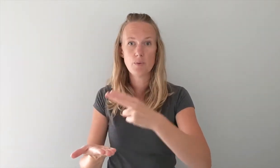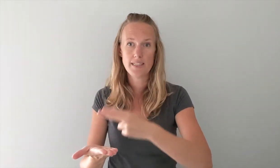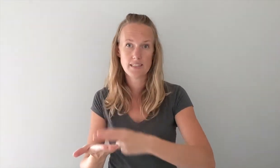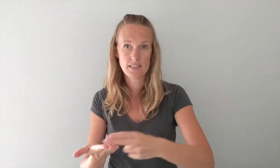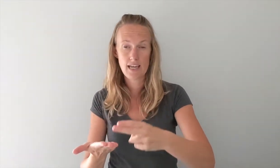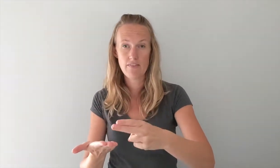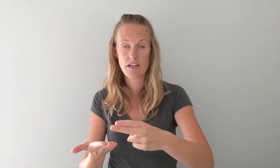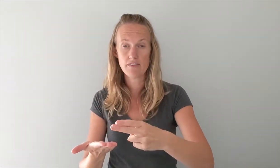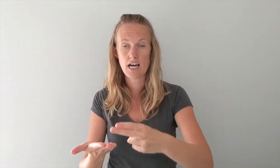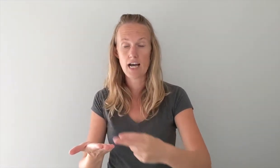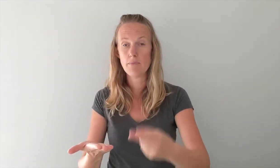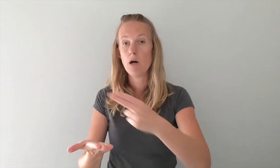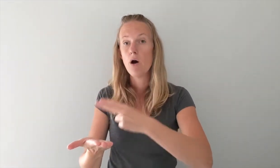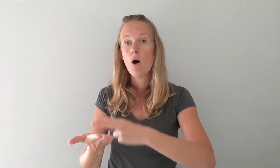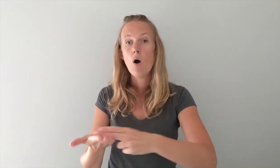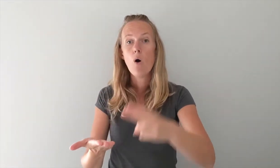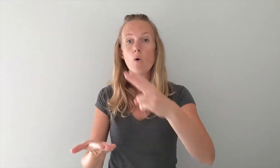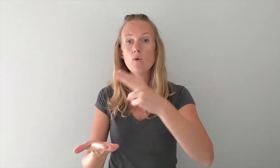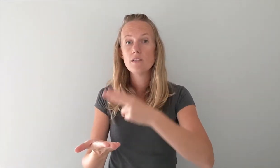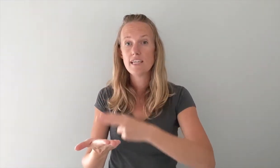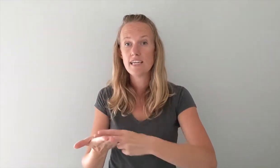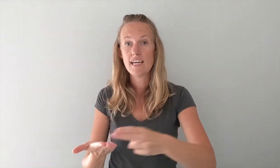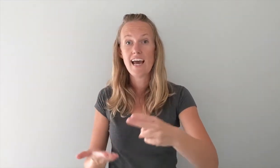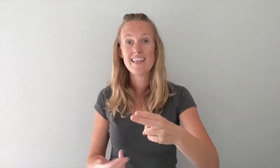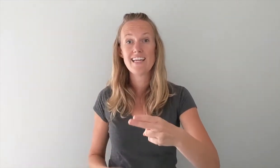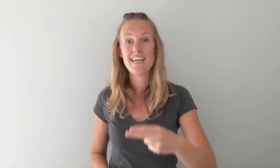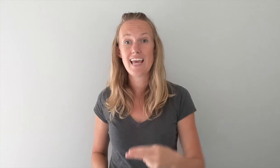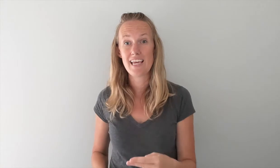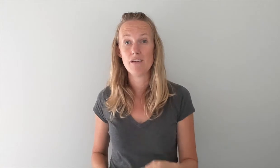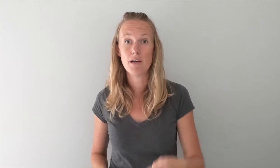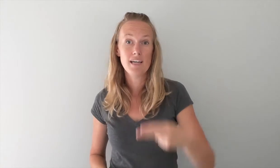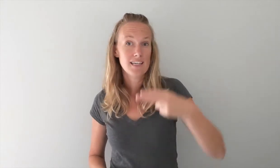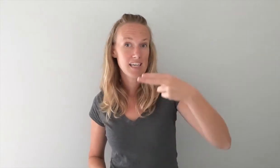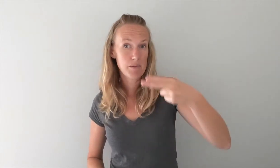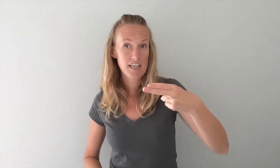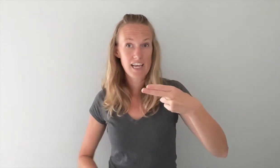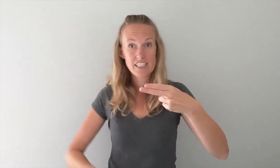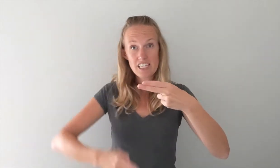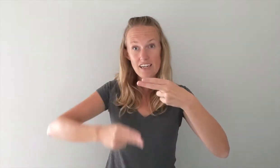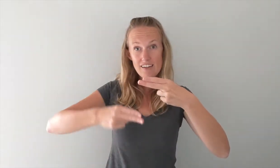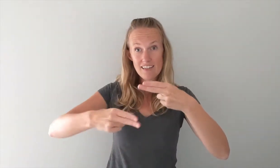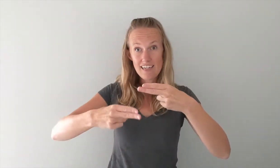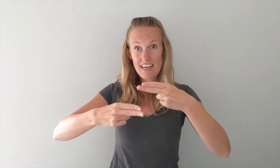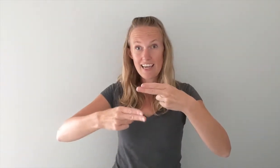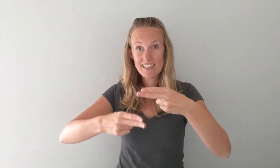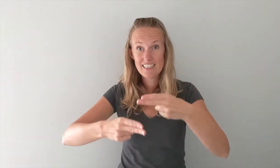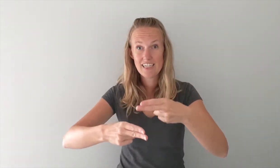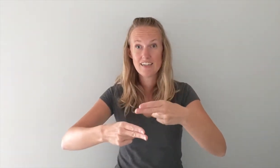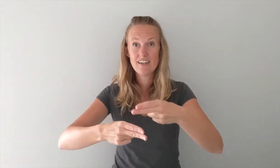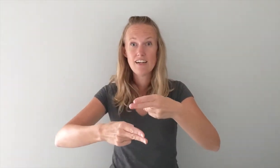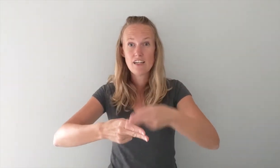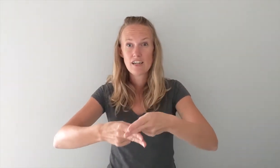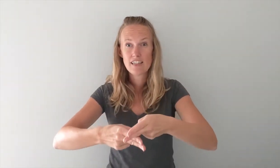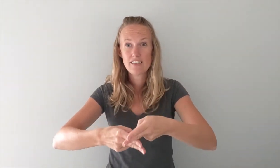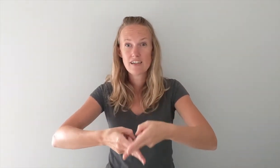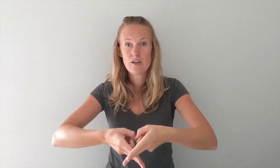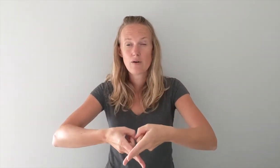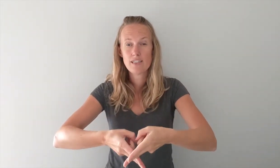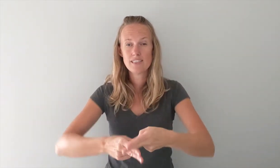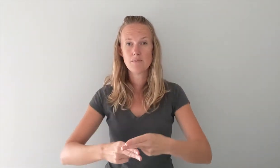twice because I have enough time. Holy and then name keeping an H here and an H here kind of cross them